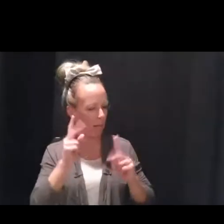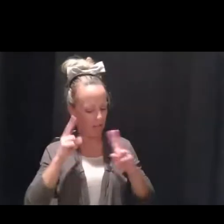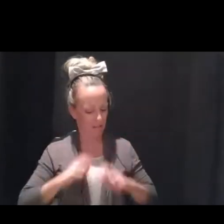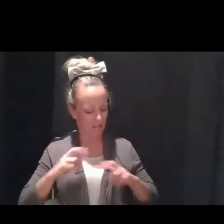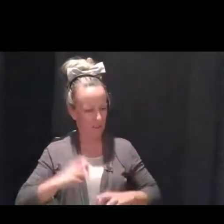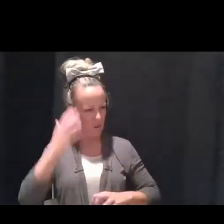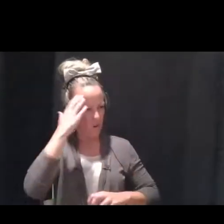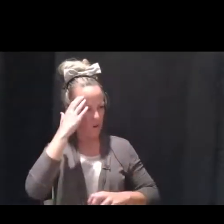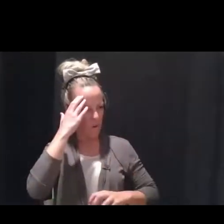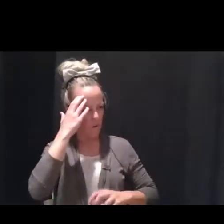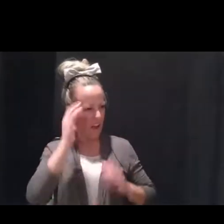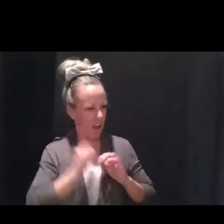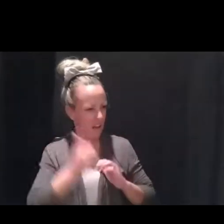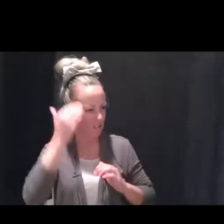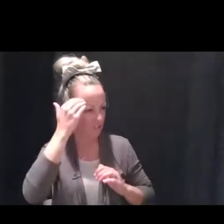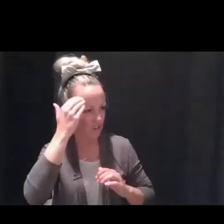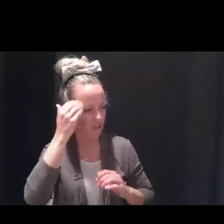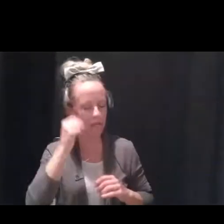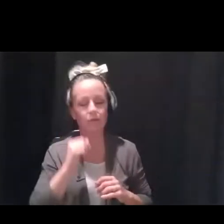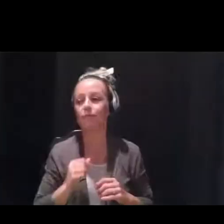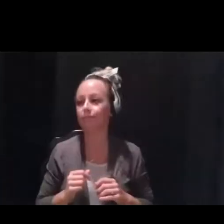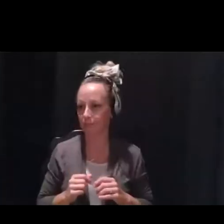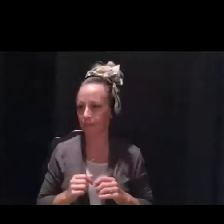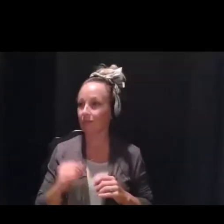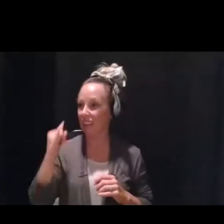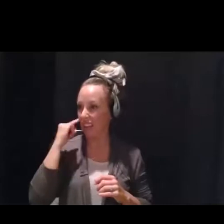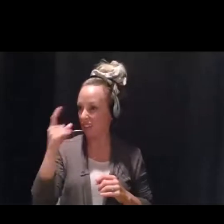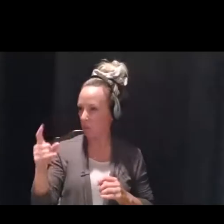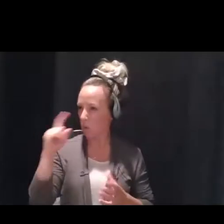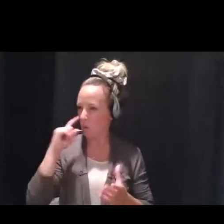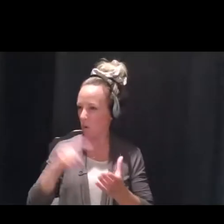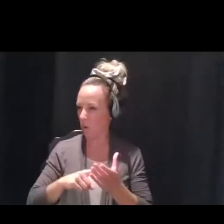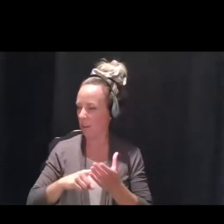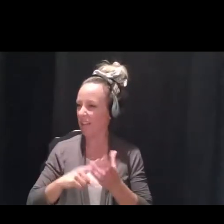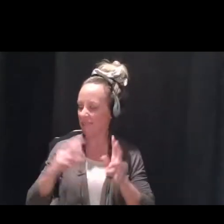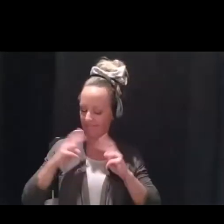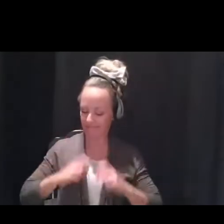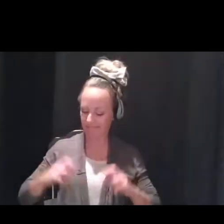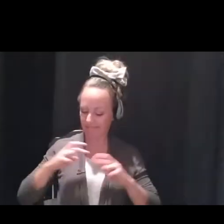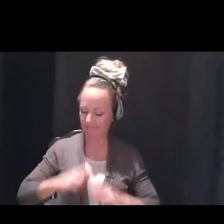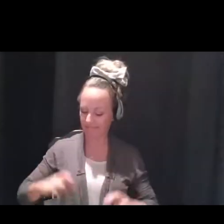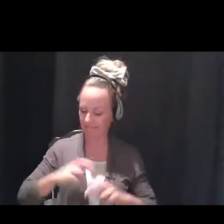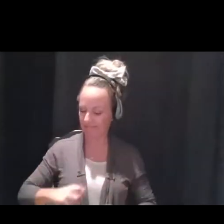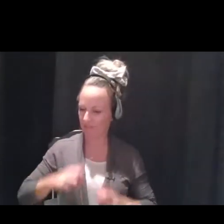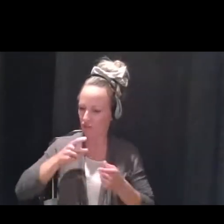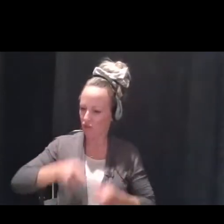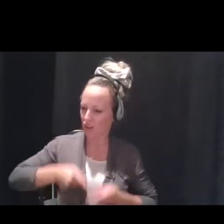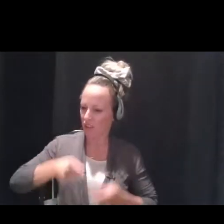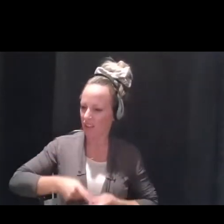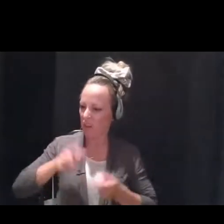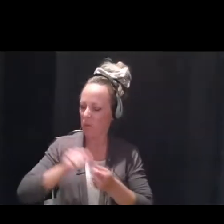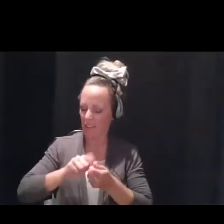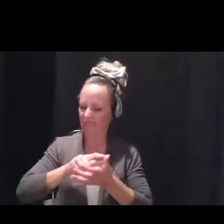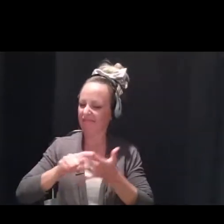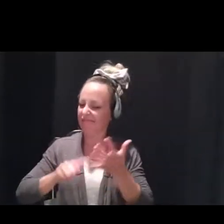Yeah. Well, if you're struggling with those tips that I just went over more days than not, if you find